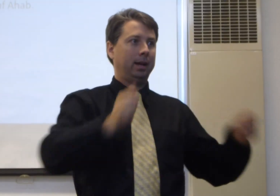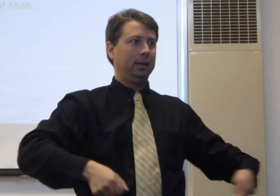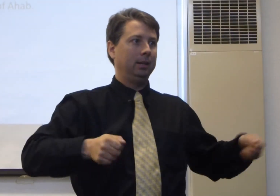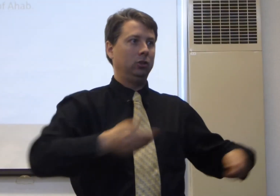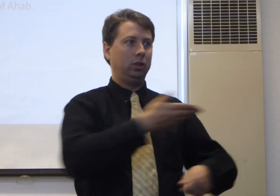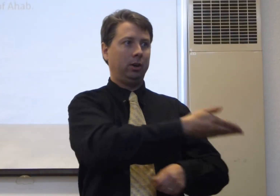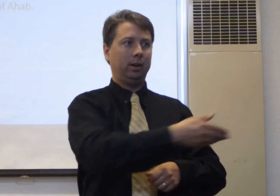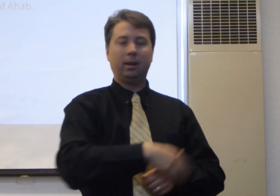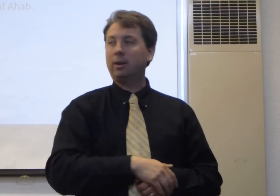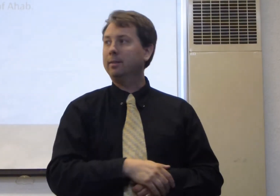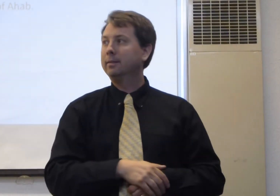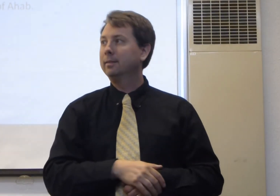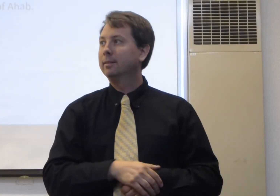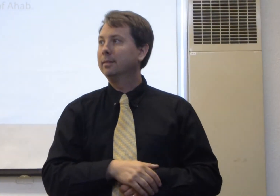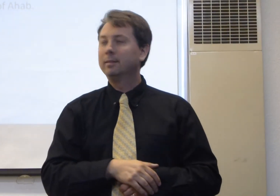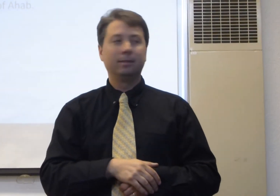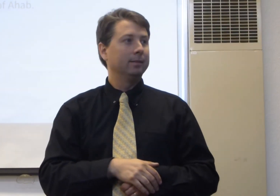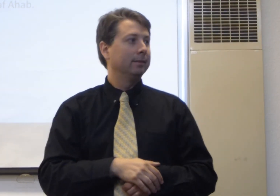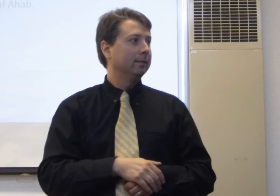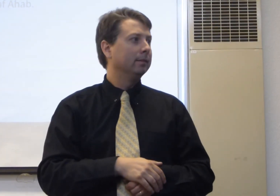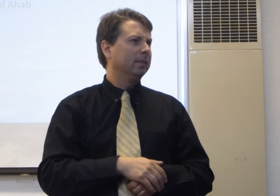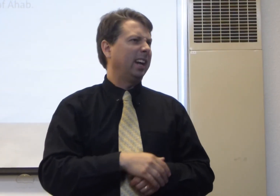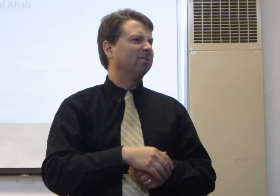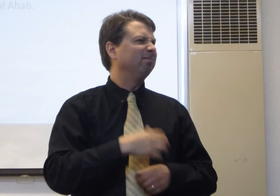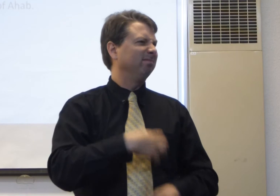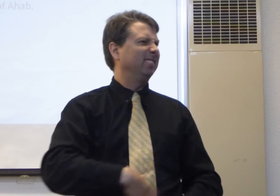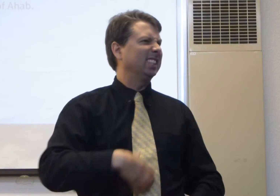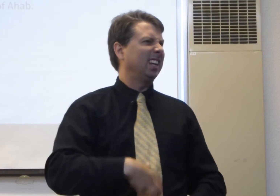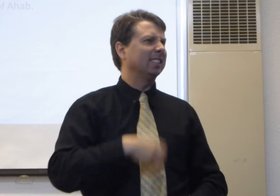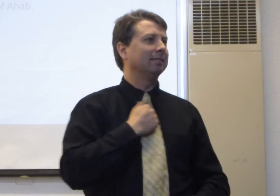discuss it.